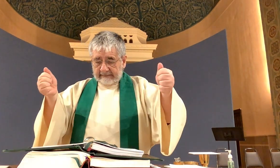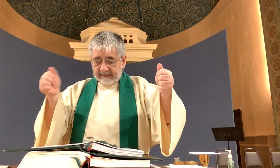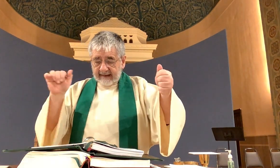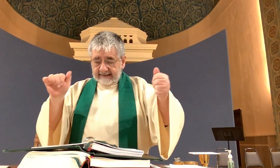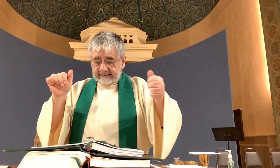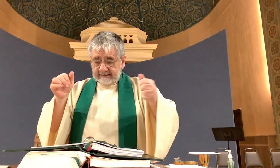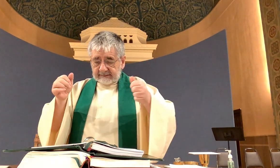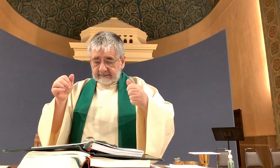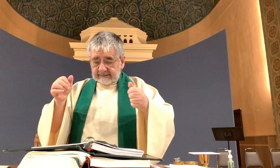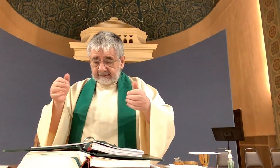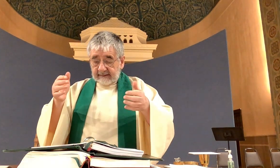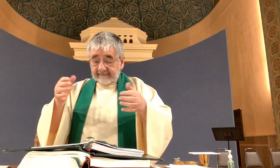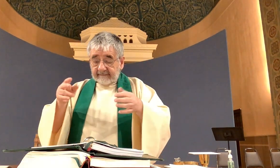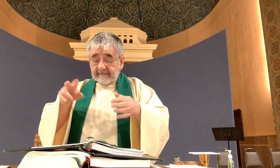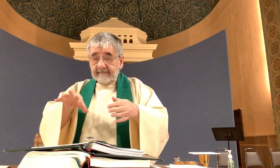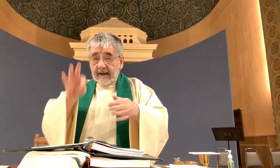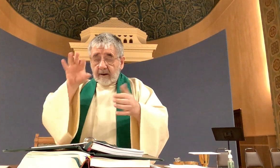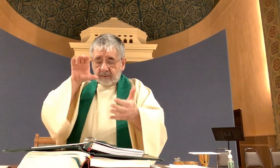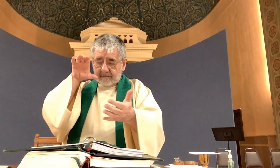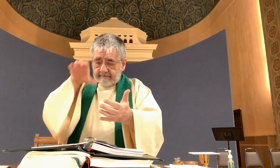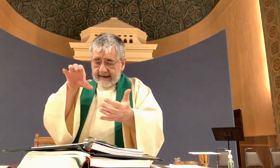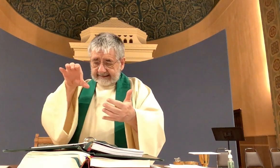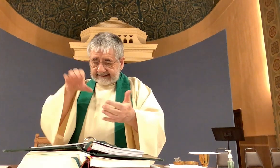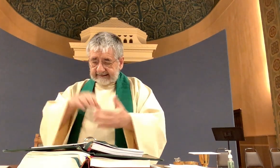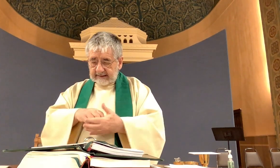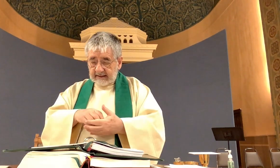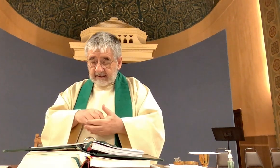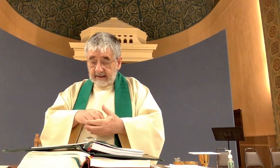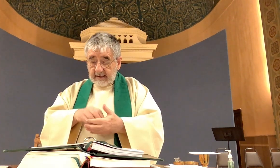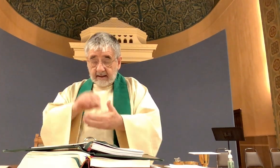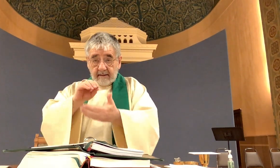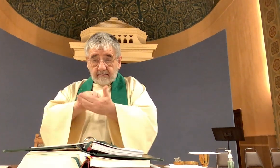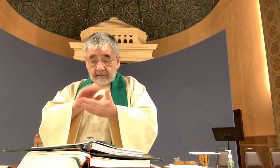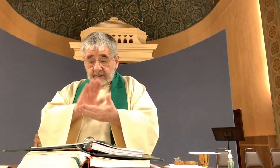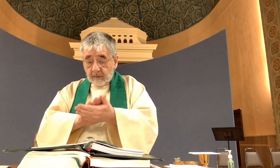He unrolled the scroll and found the passage where it was written